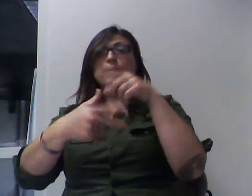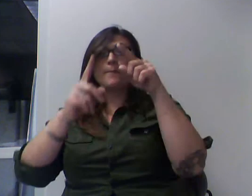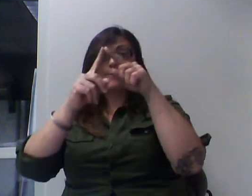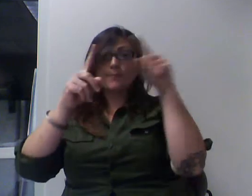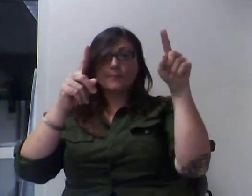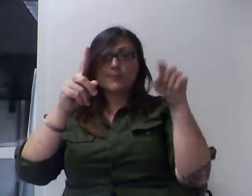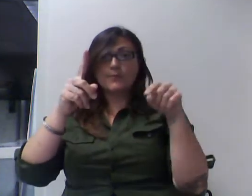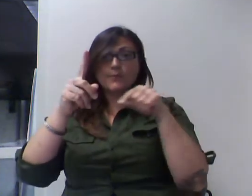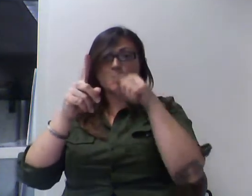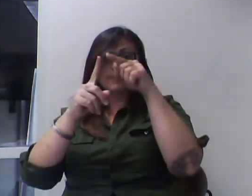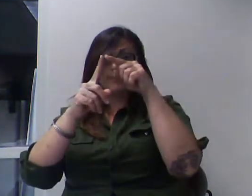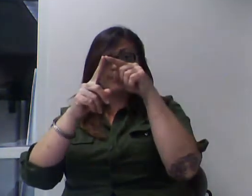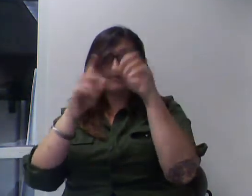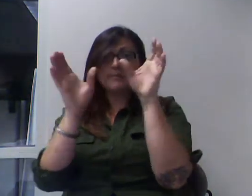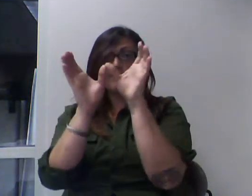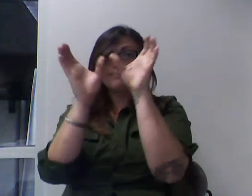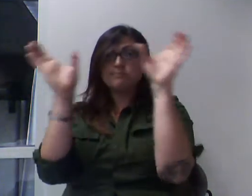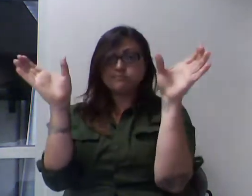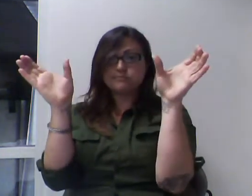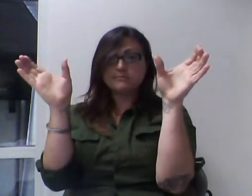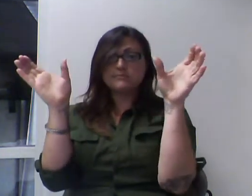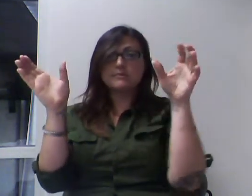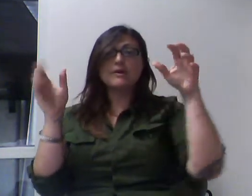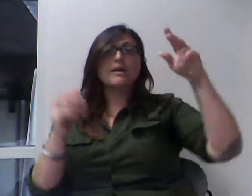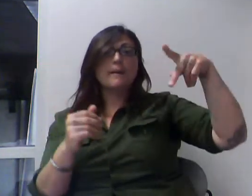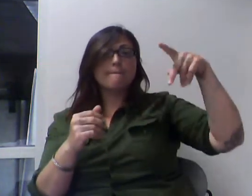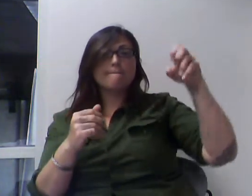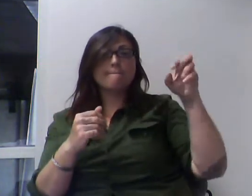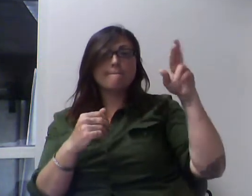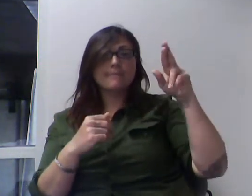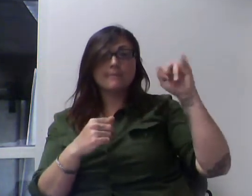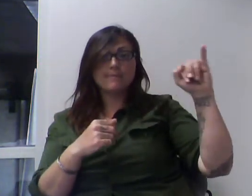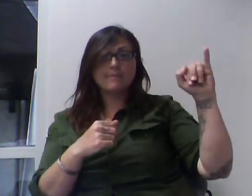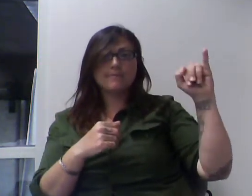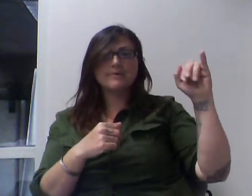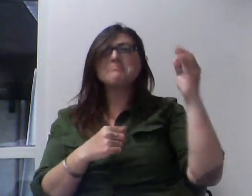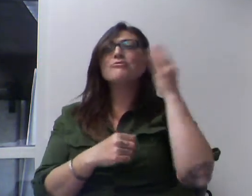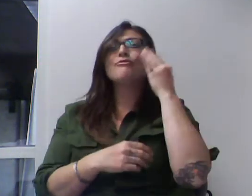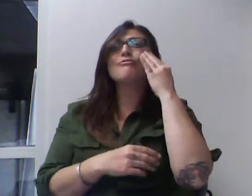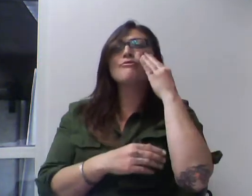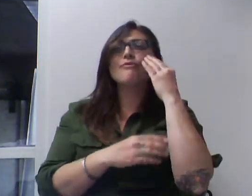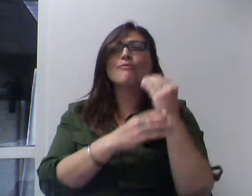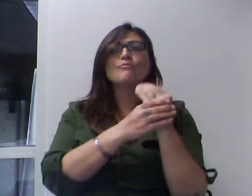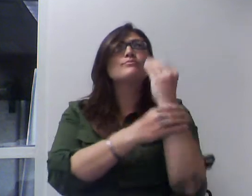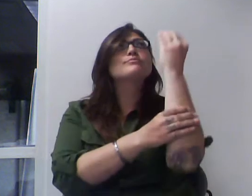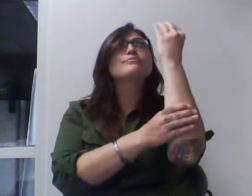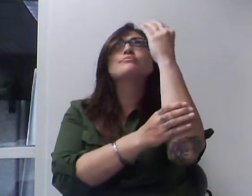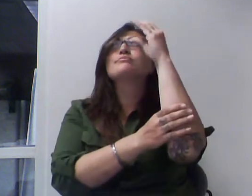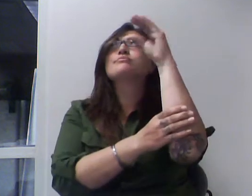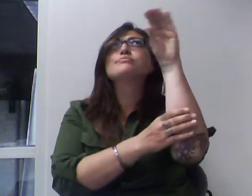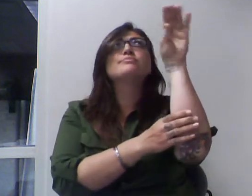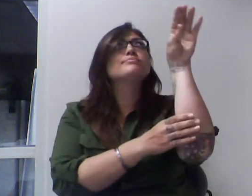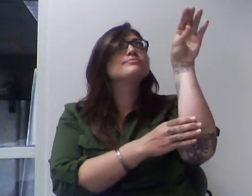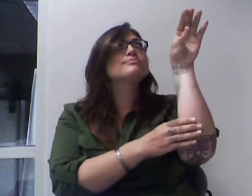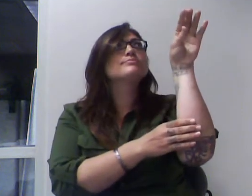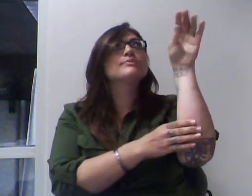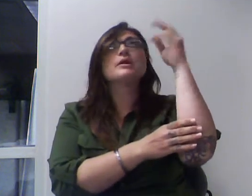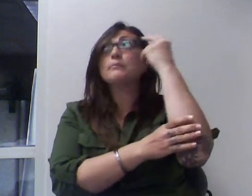prefix peri, and if you think of periscope, it means to look around,